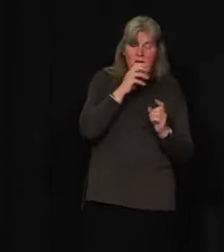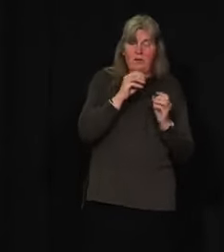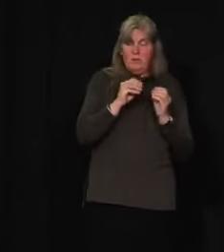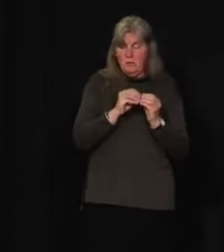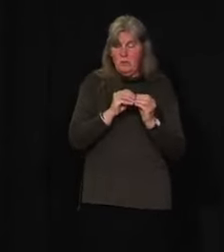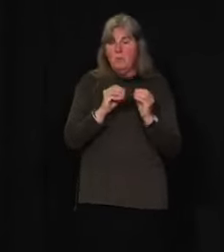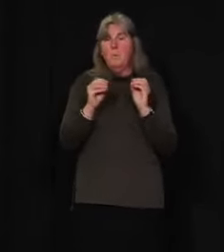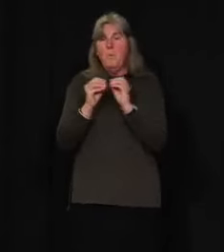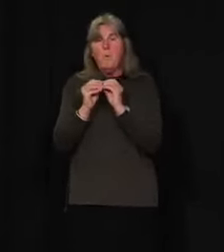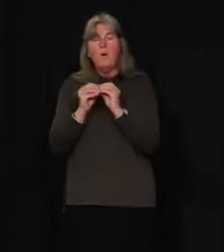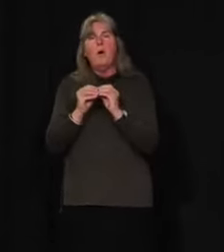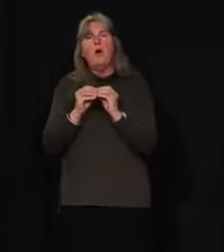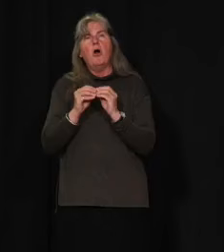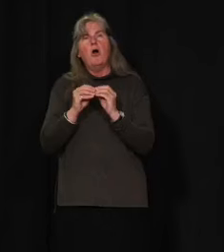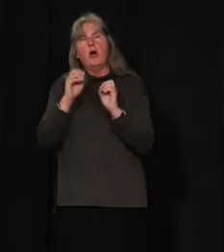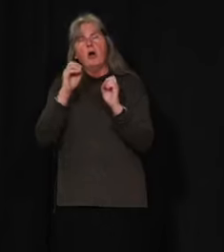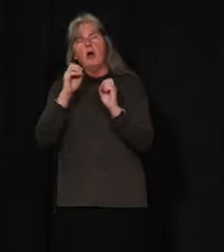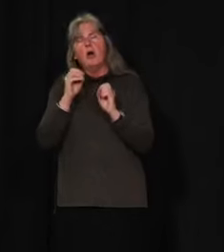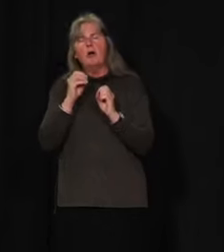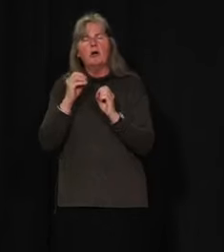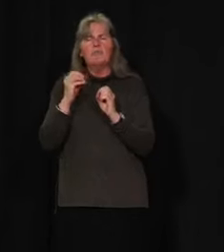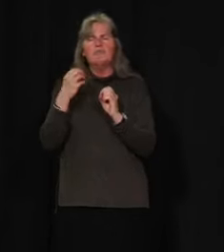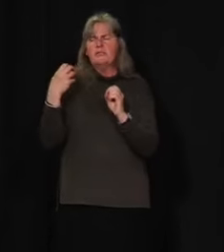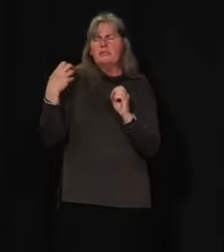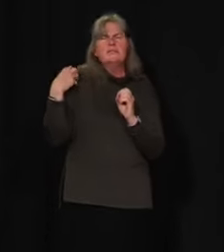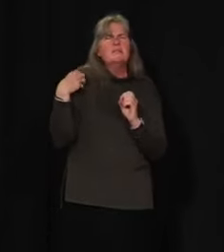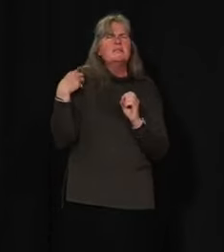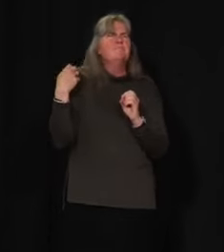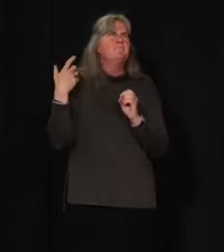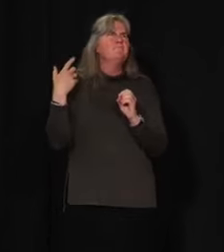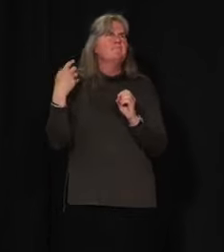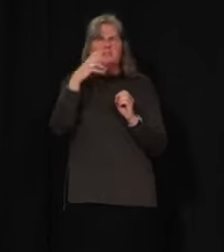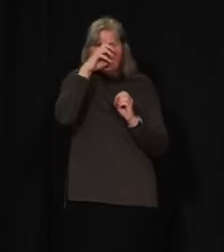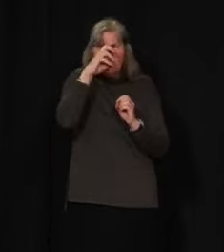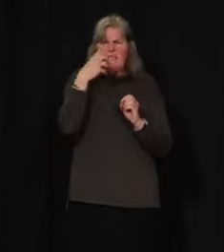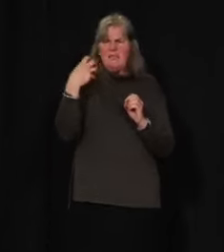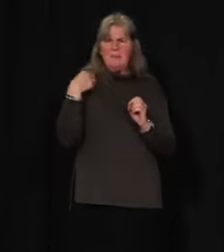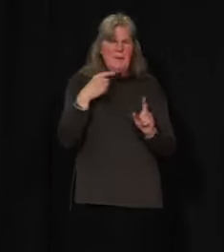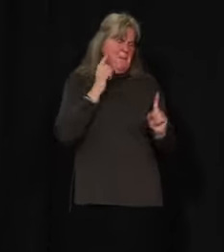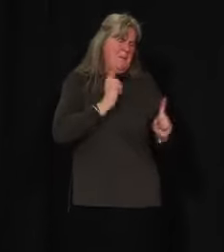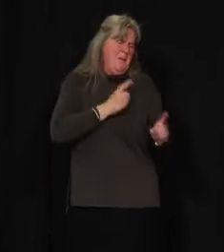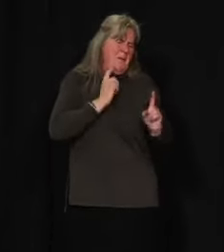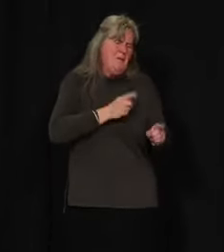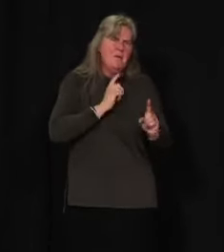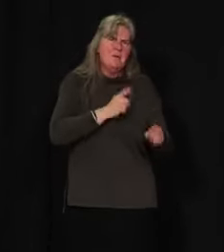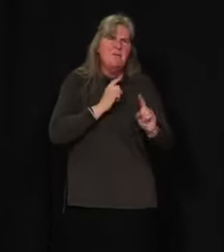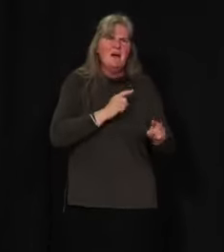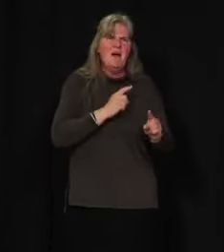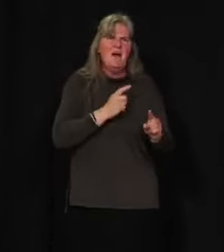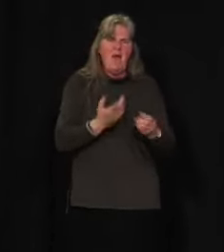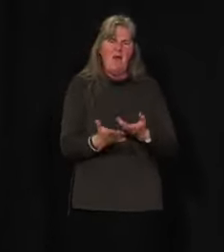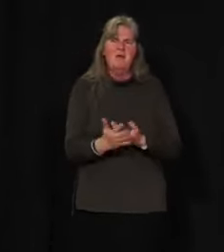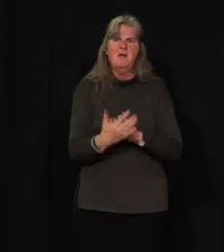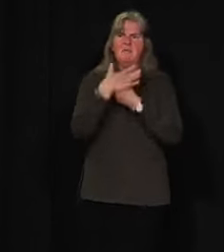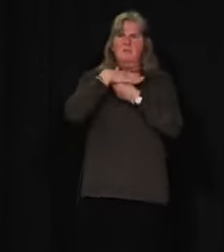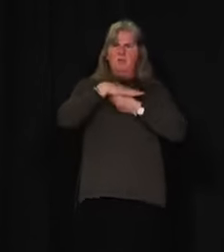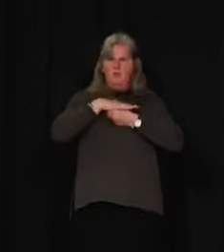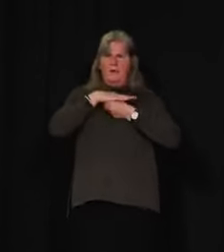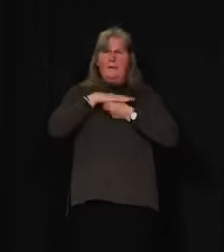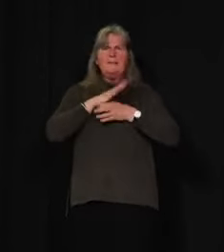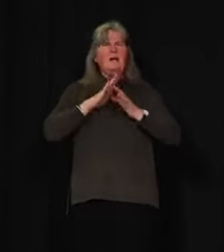and education. Enforcement increases stress and stress increases so many other areas of well-being.